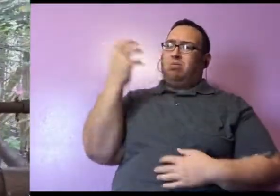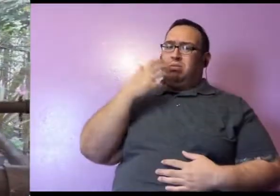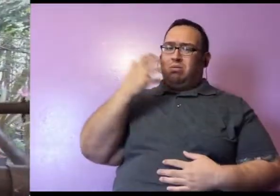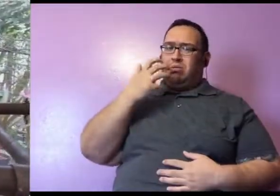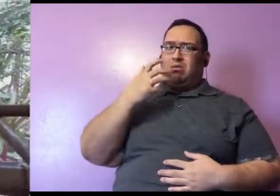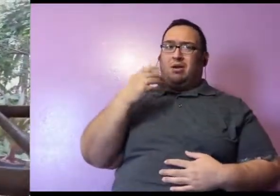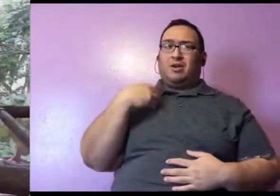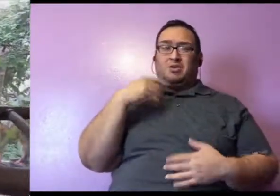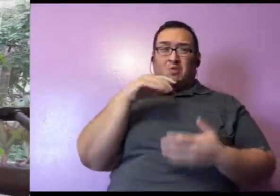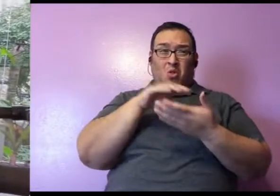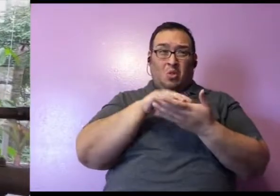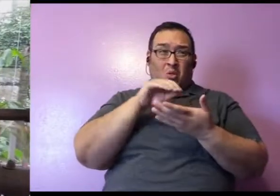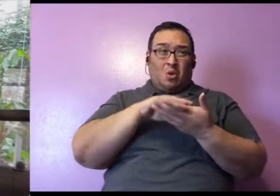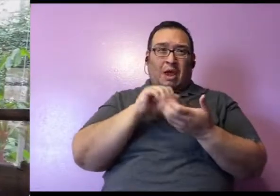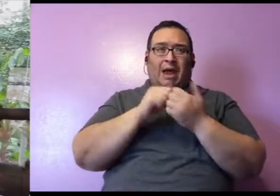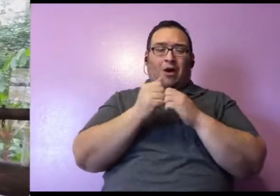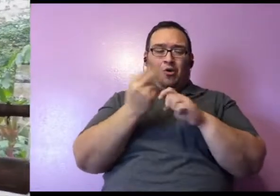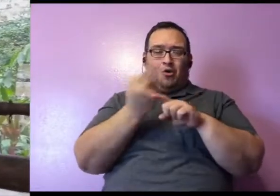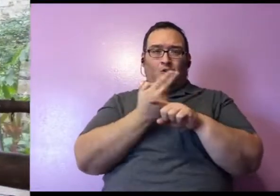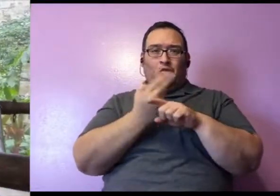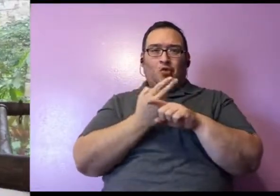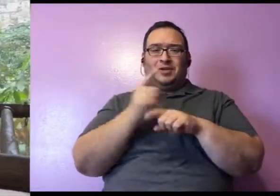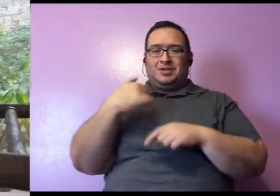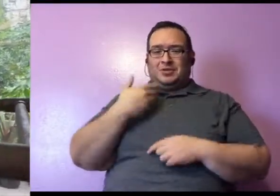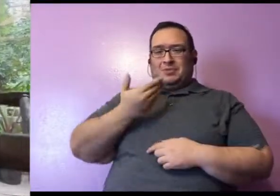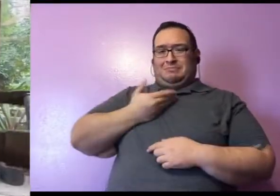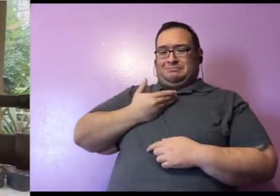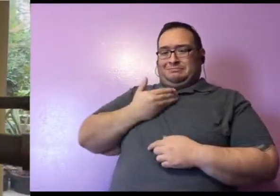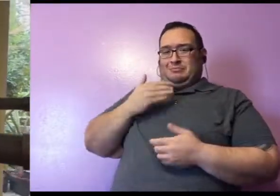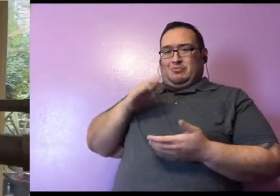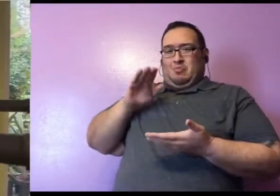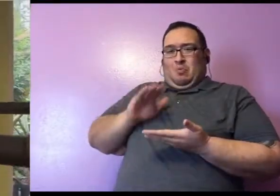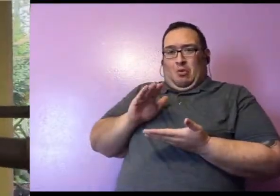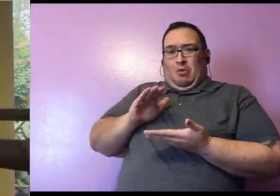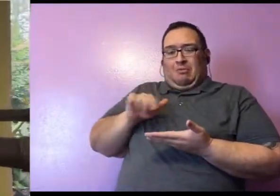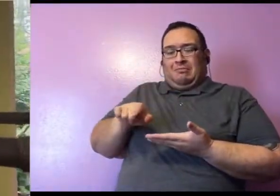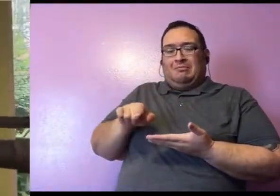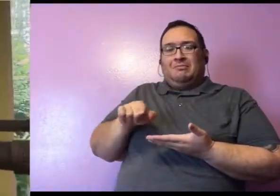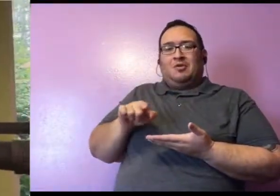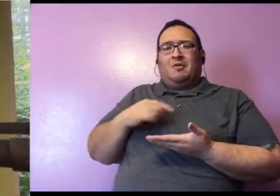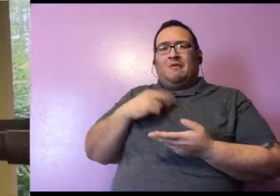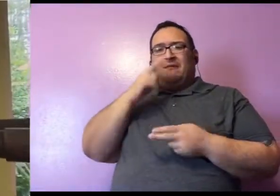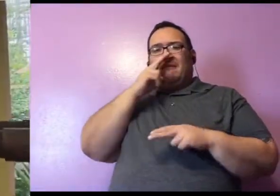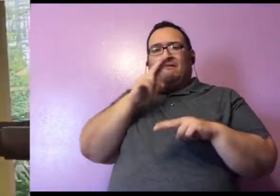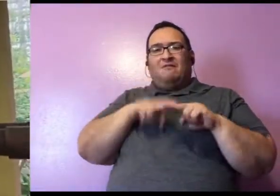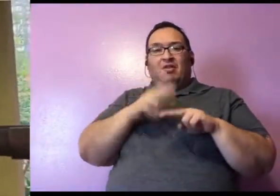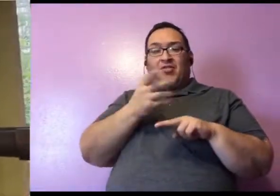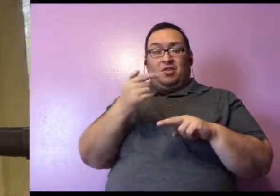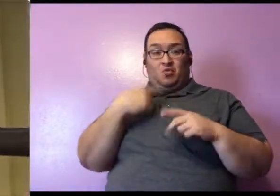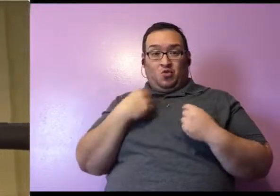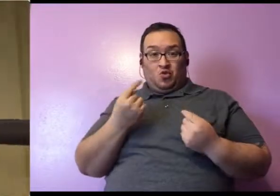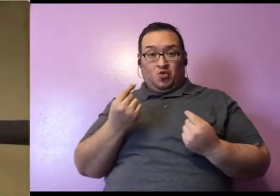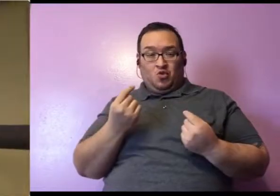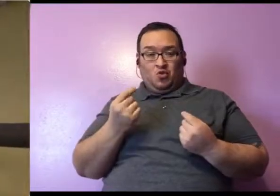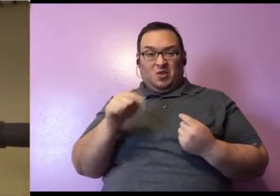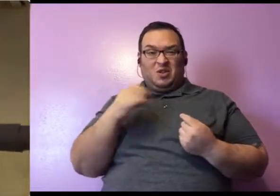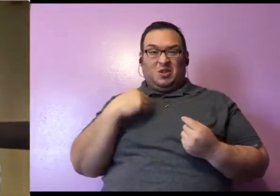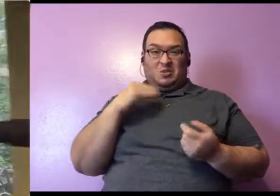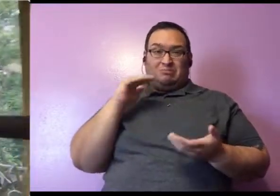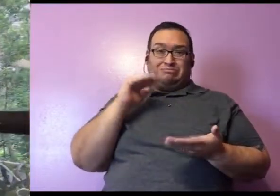has been learning how to use it since she was very, very small. In fact, one of the fun things we got to do with her when she was really little was we